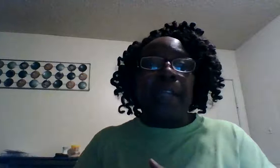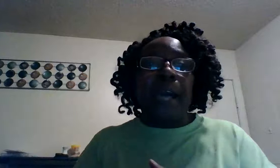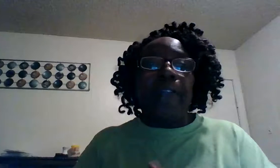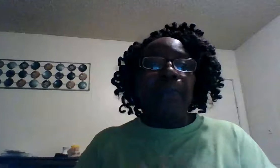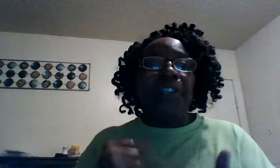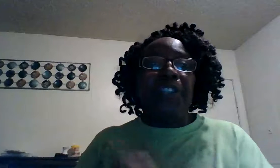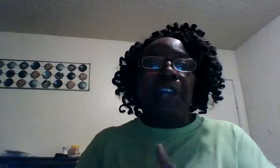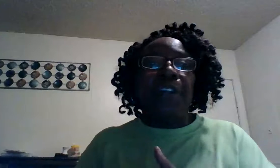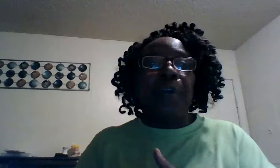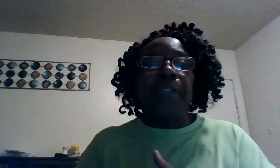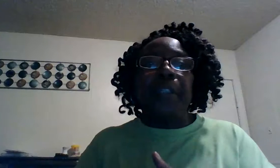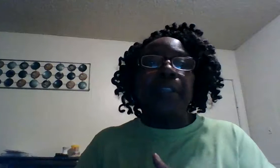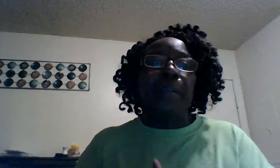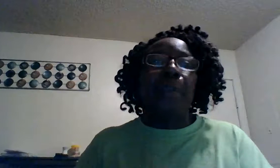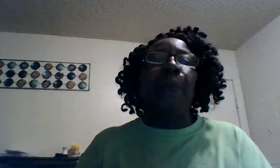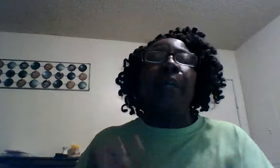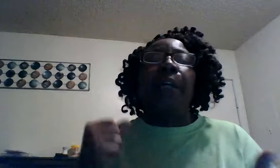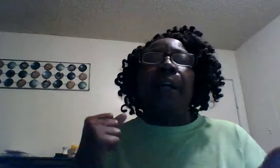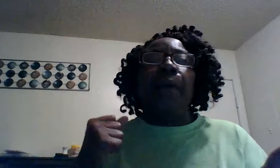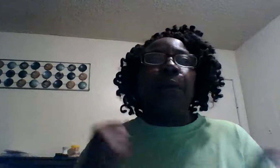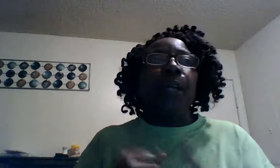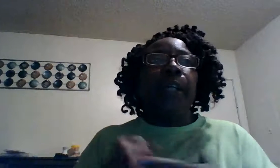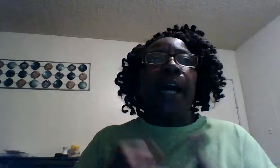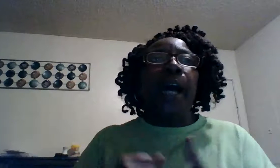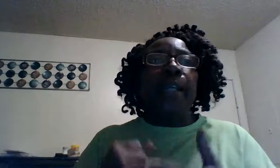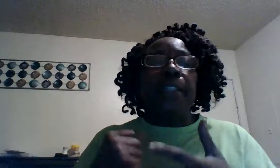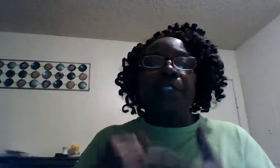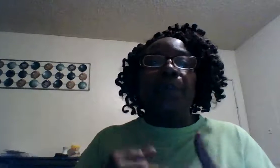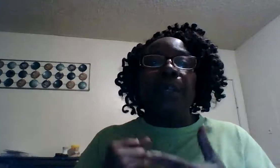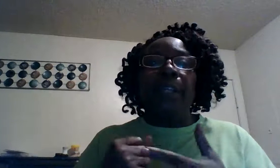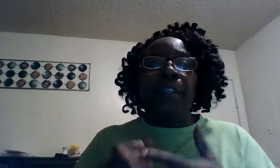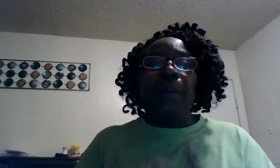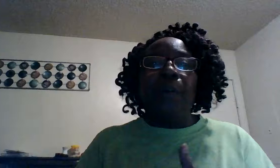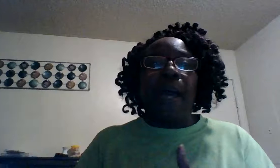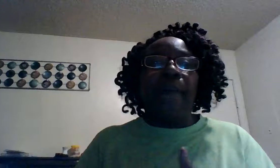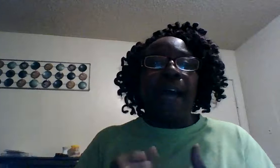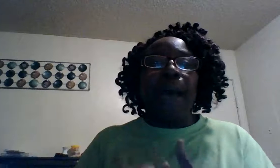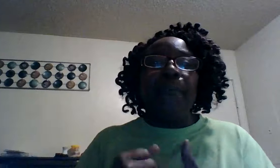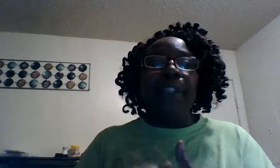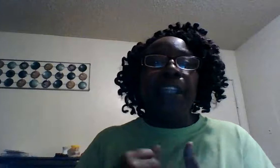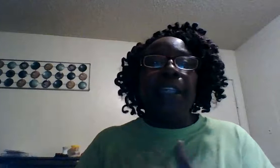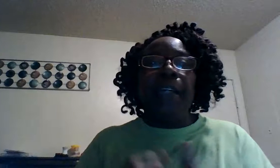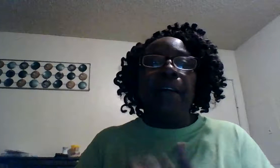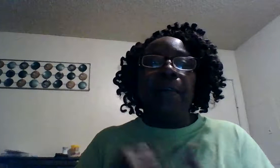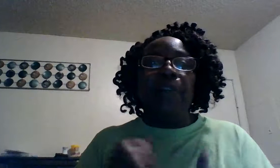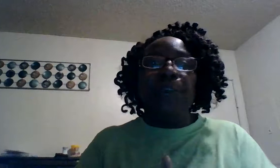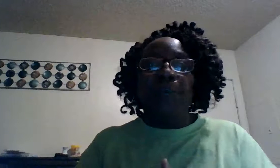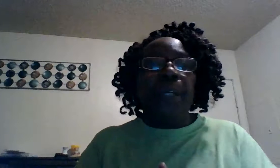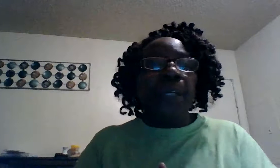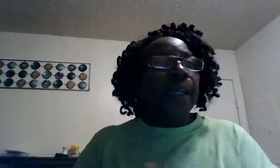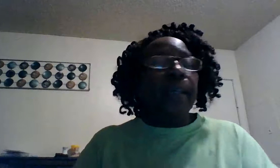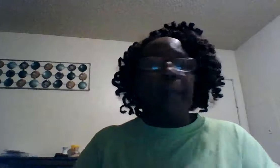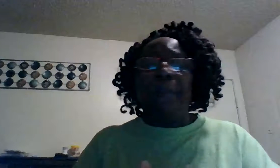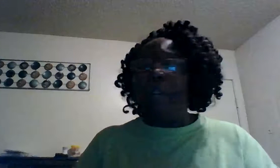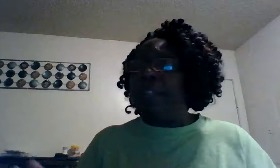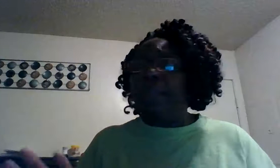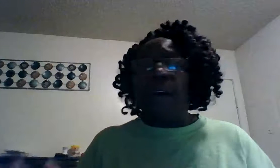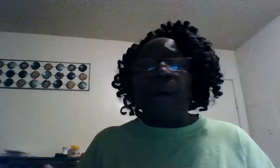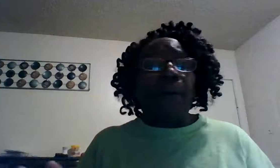gospel share your testimony of what God is doing in your life how much he loves you in the face of all